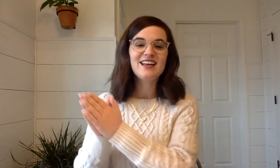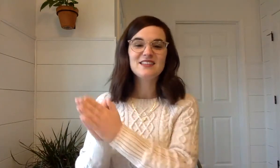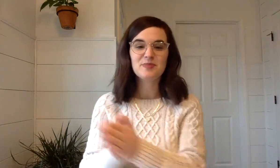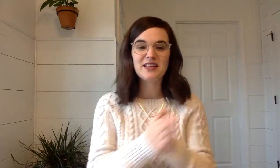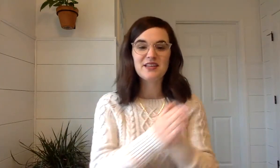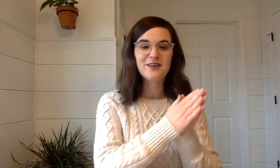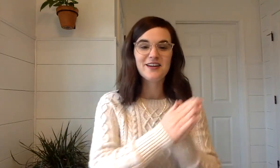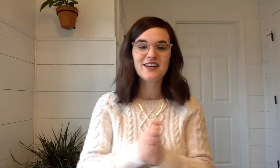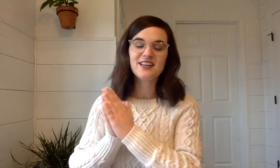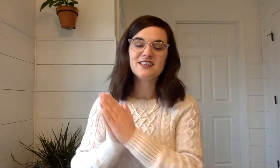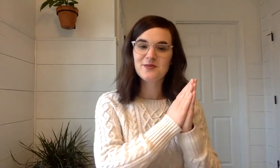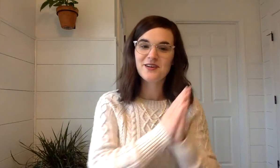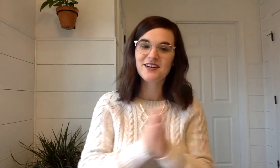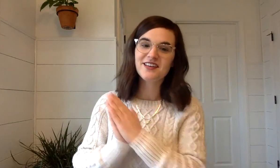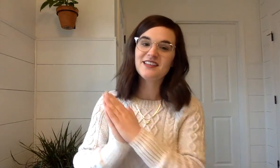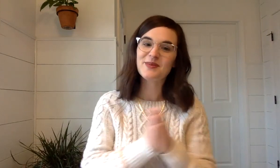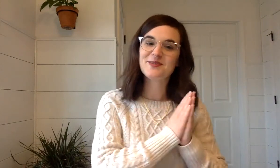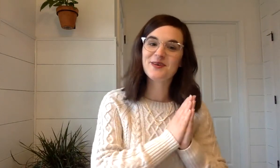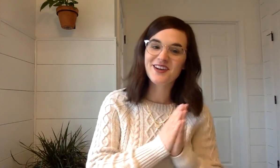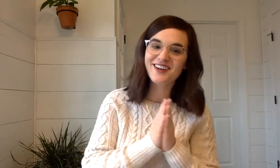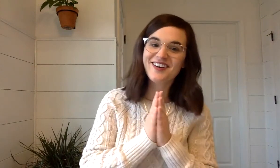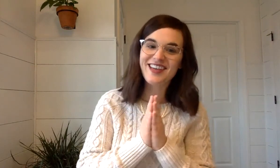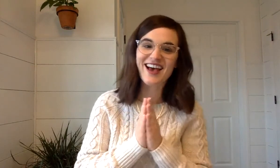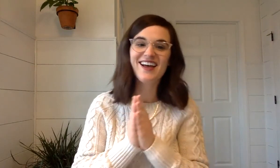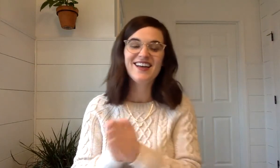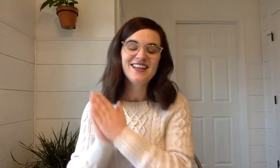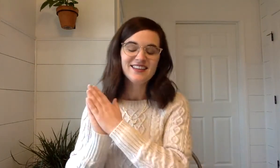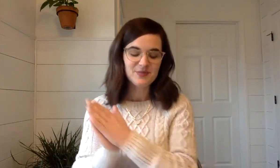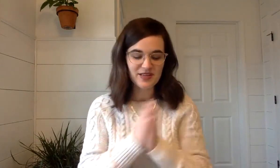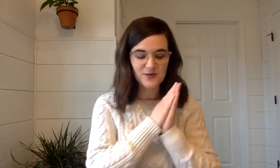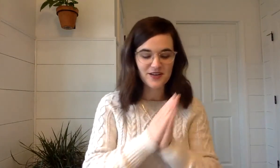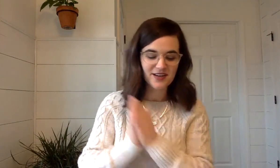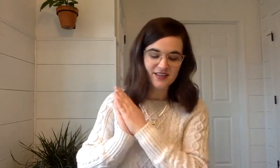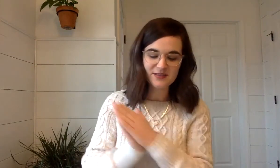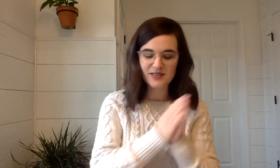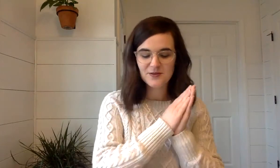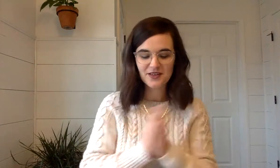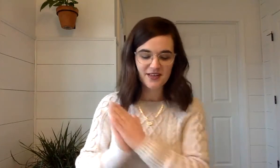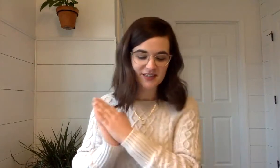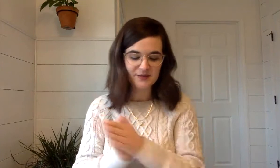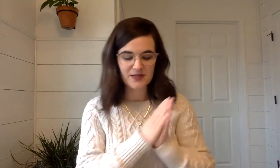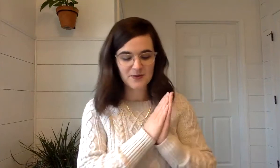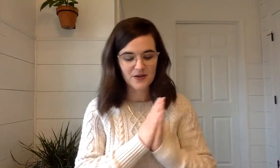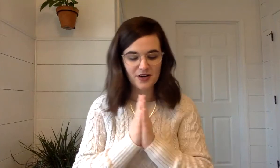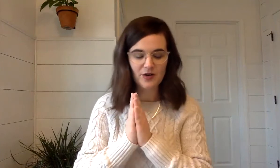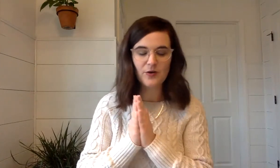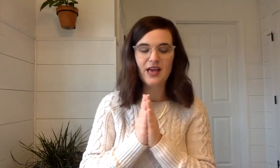Let's blend a word. Let's blend a word. Let's blend a word. Oh, yeah. Let's blend a word. Let's blend a word. Let's blend a word. Oh, yeah.